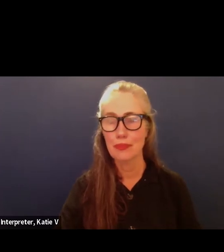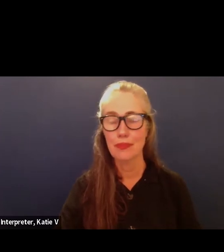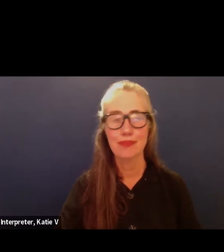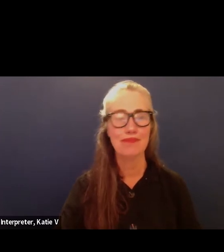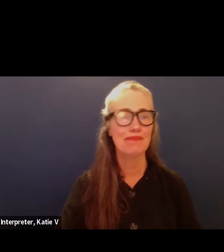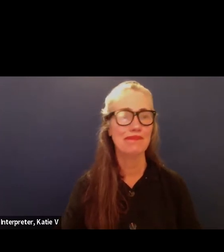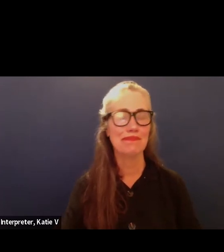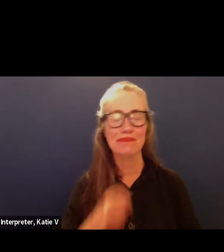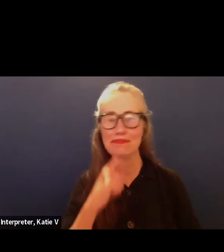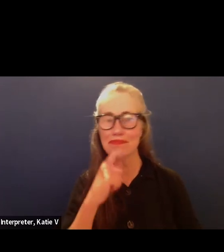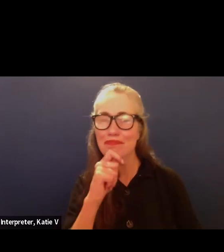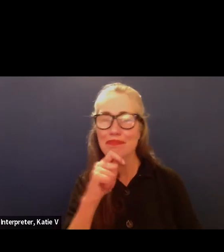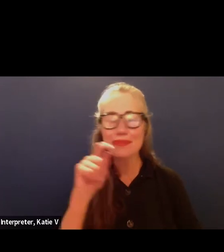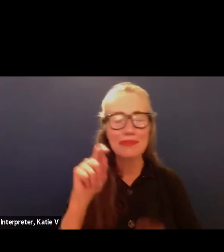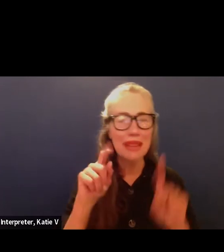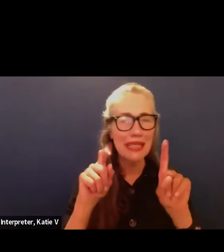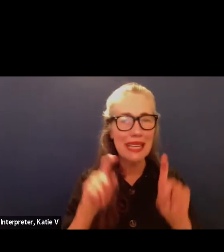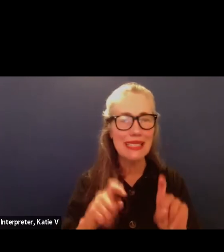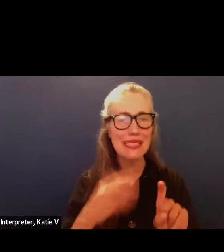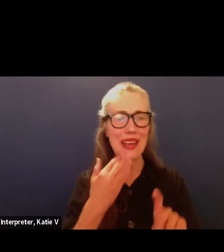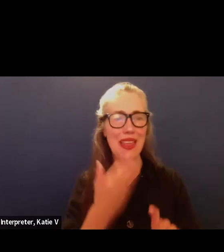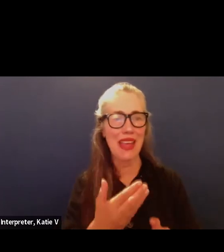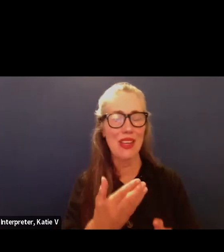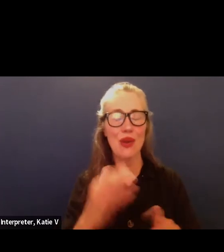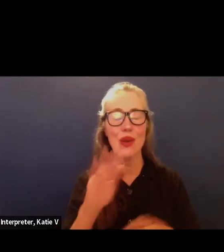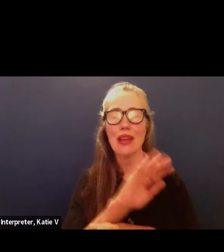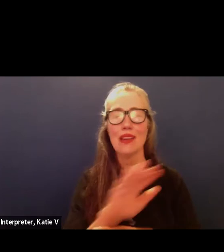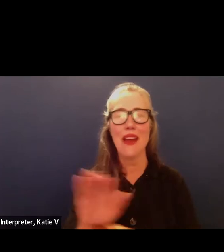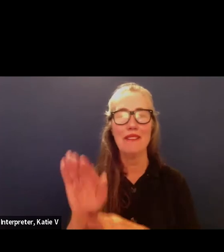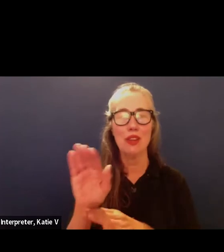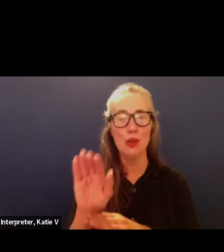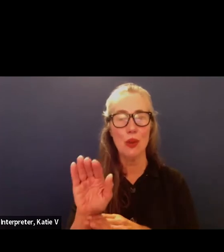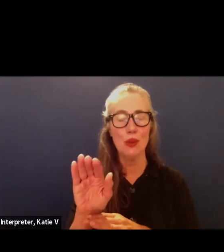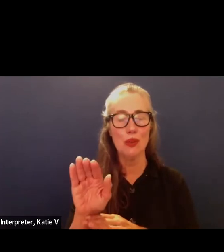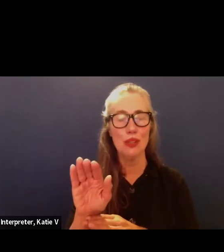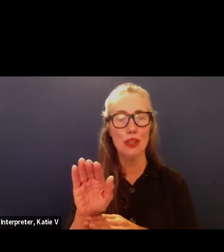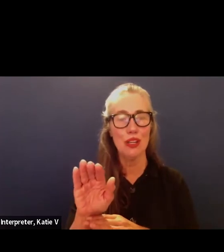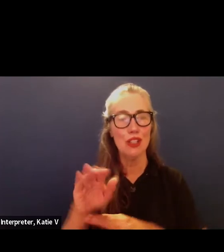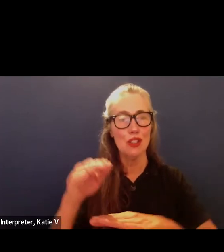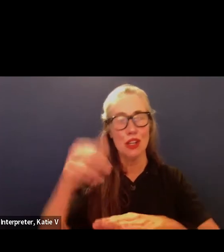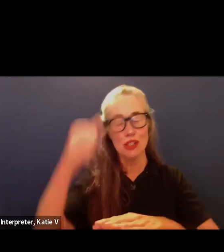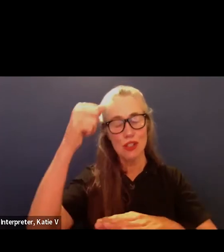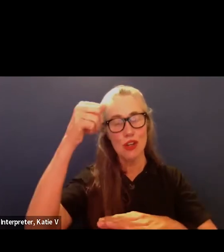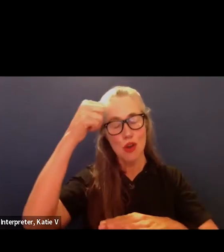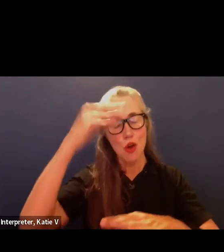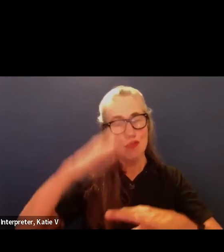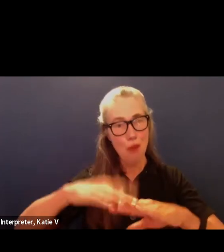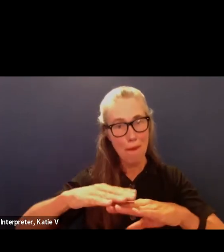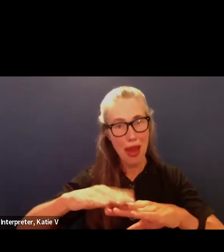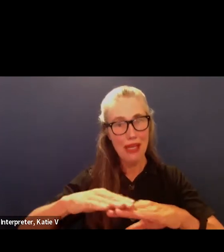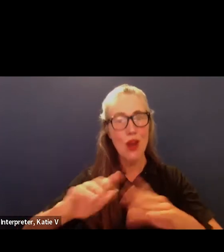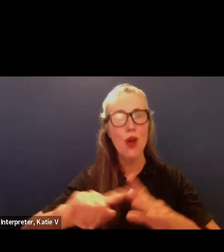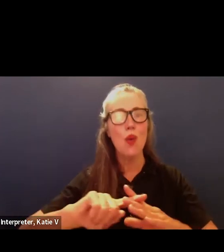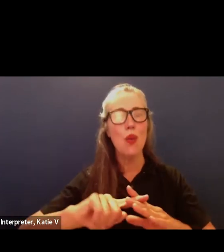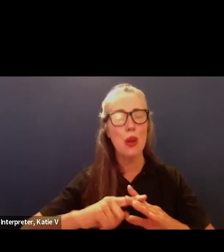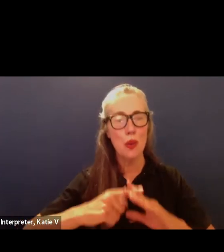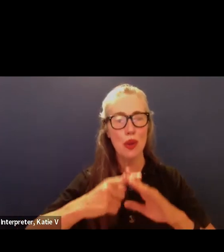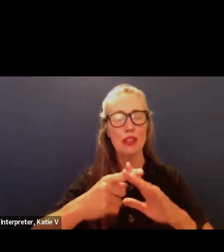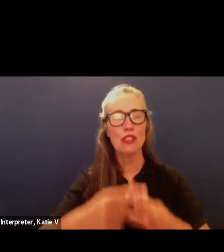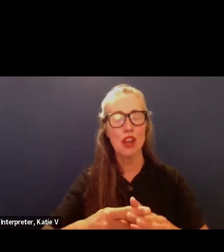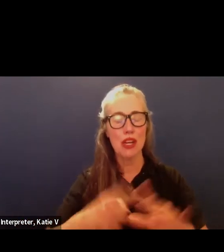testing testing okay thank you mrs moton good afternoon everybody just wanted to remind everyone that we will be providing simultaneous